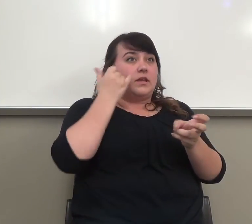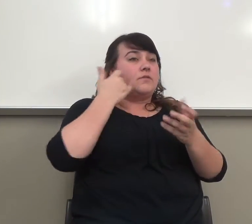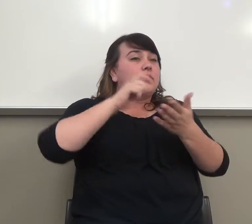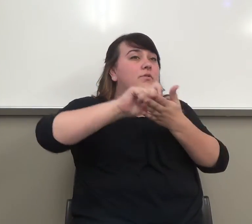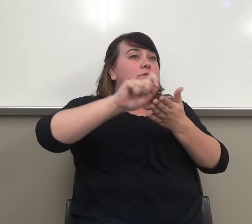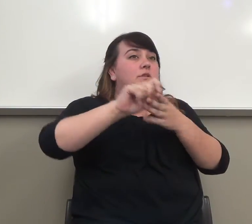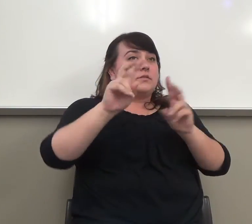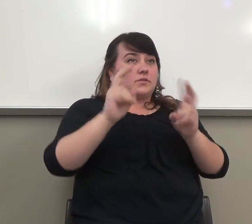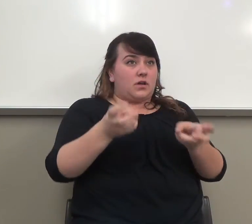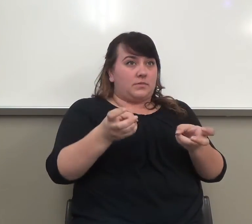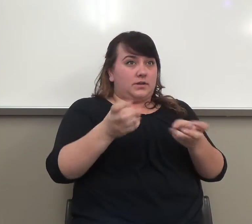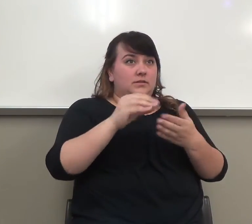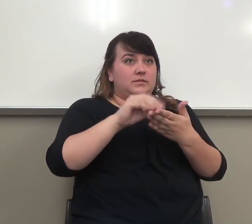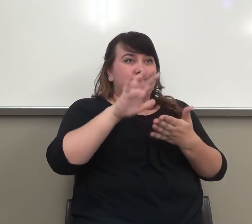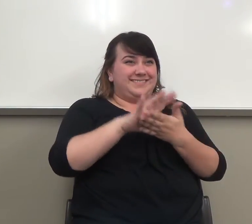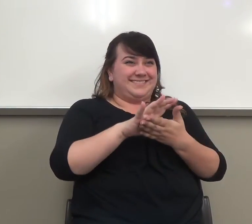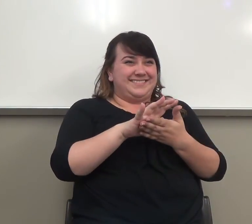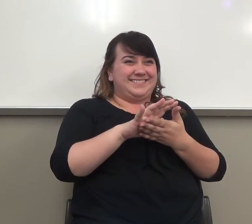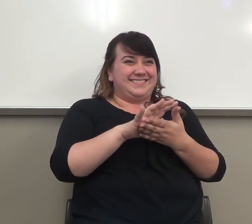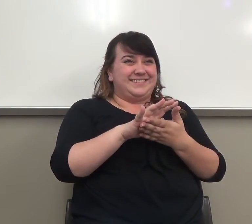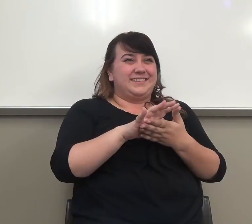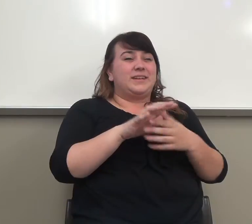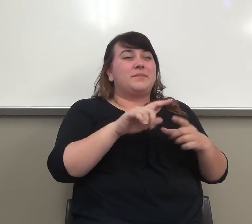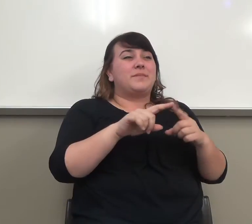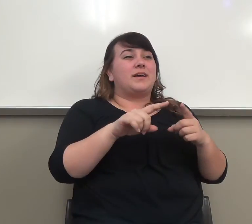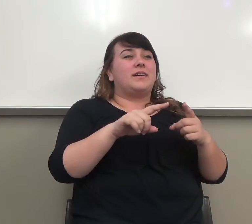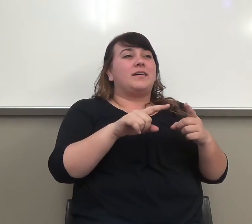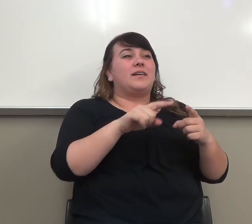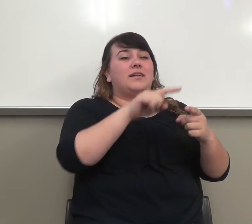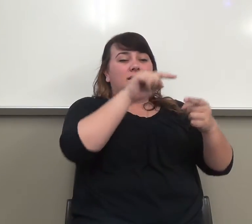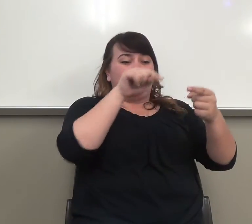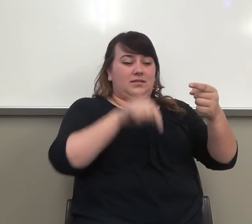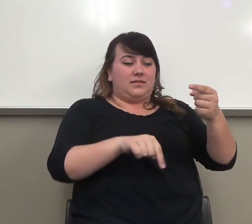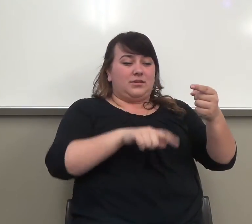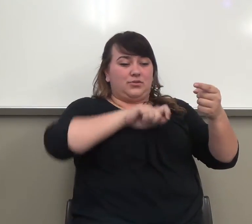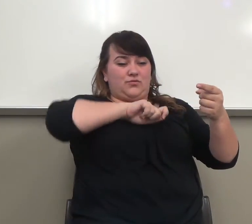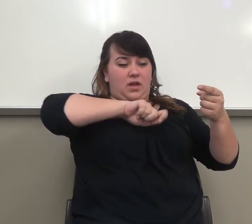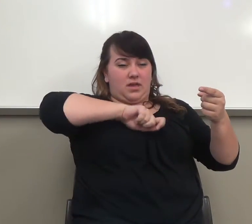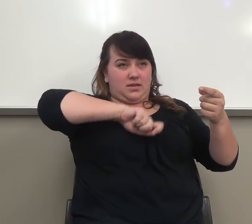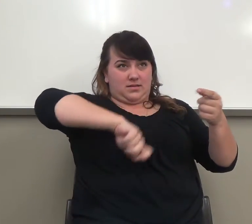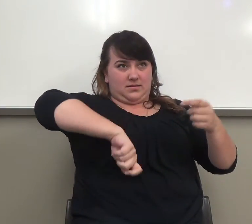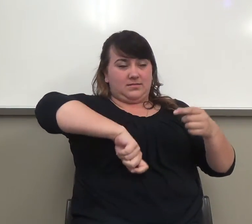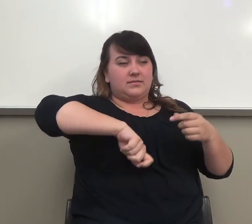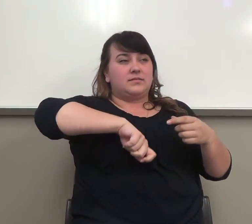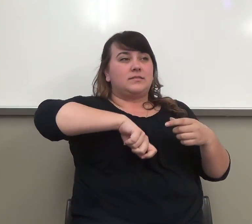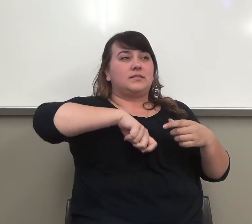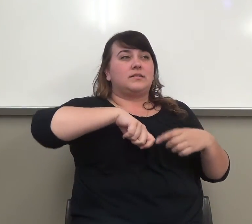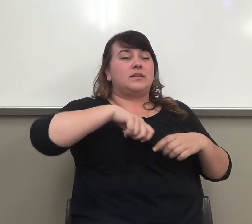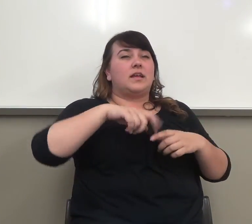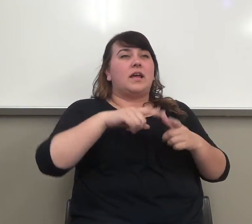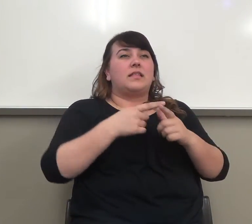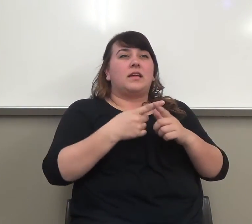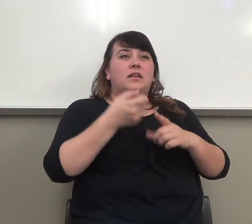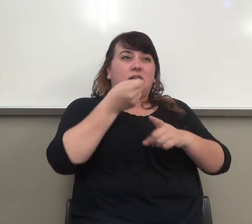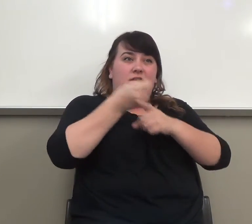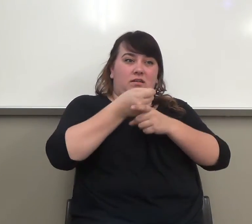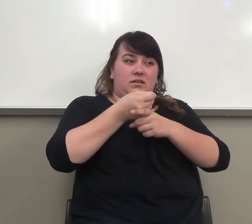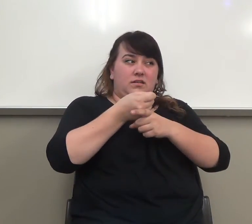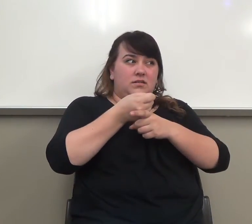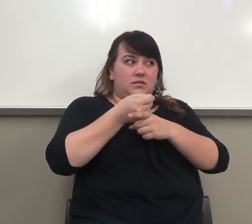here, and then you start writing about that, and you decide, you know, gee, that